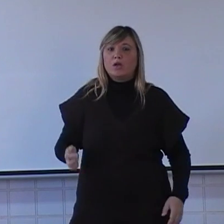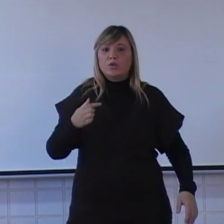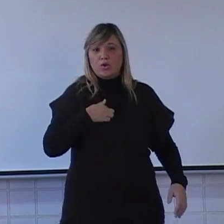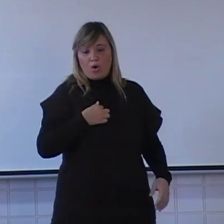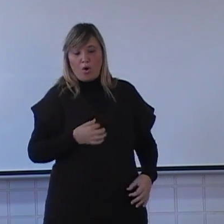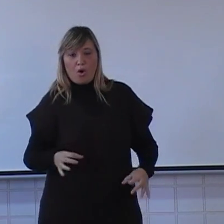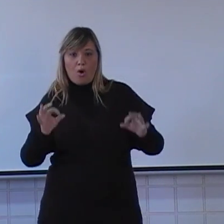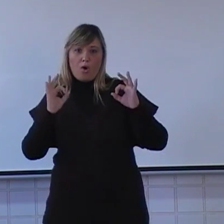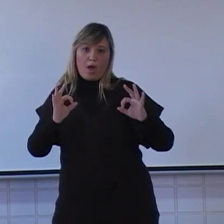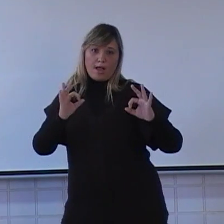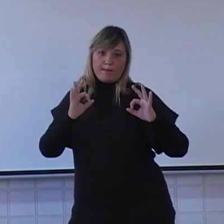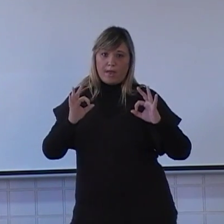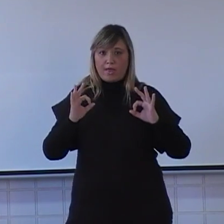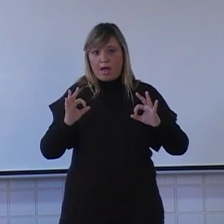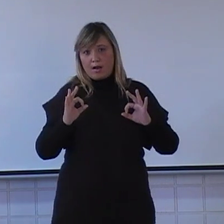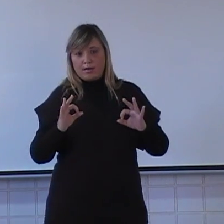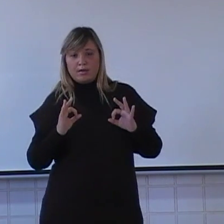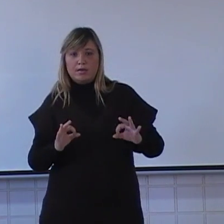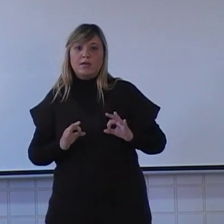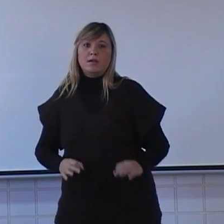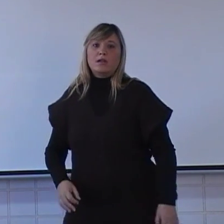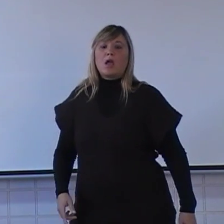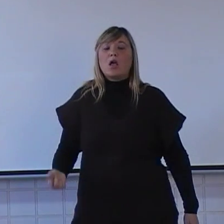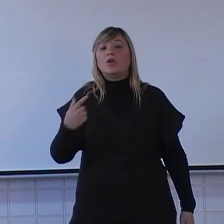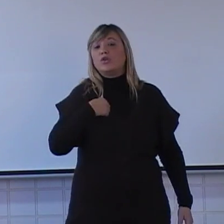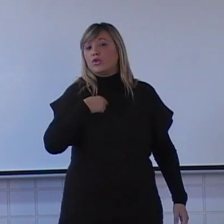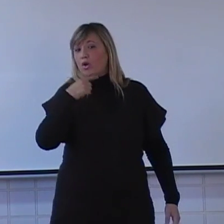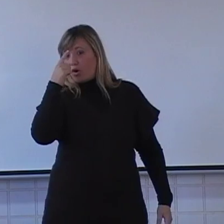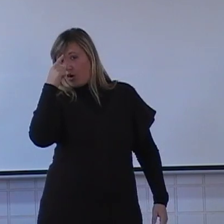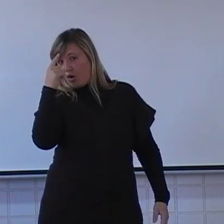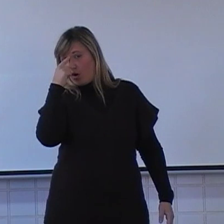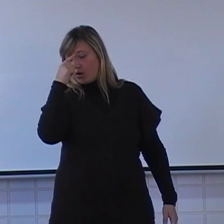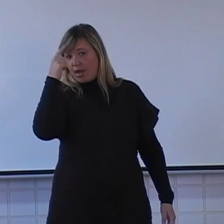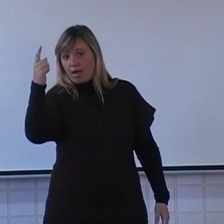This world can't be lost on That looks right.